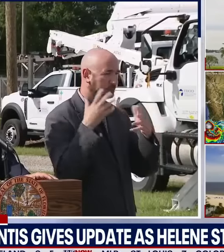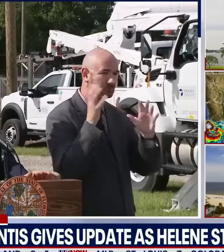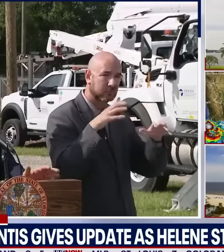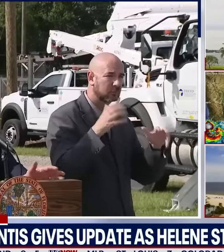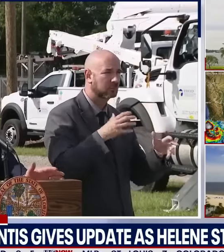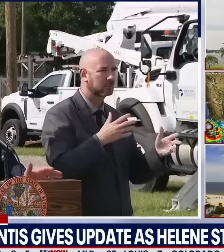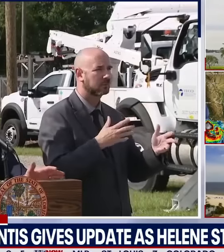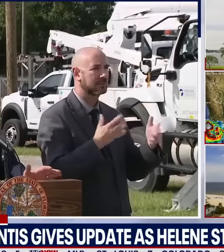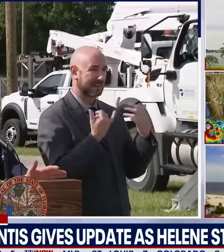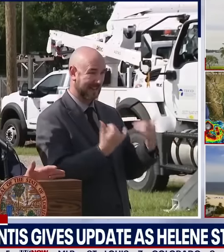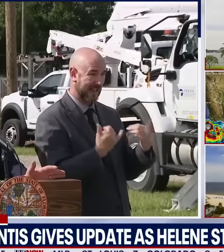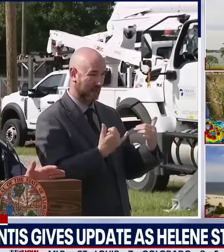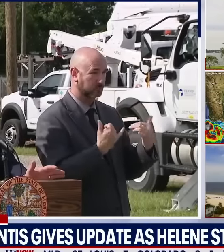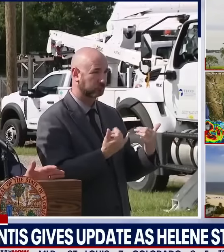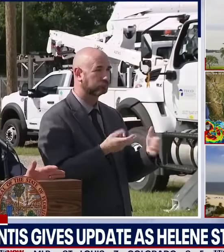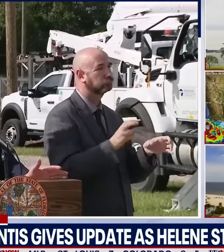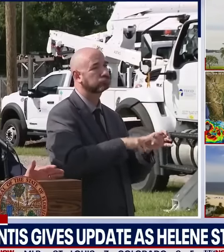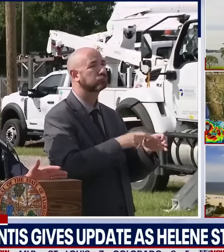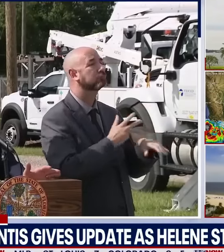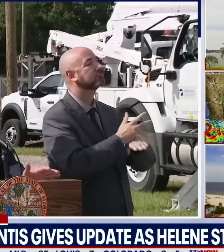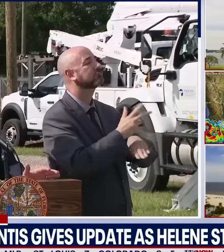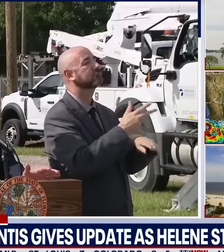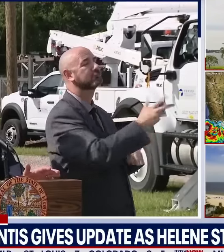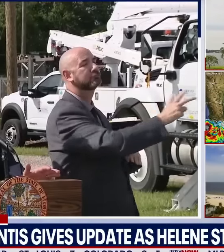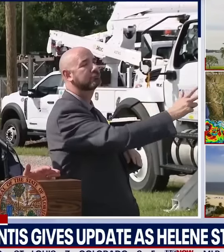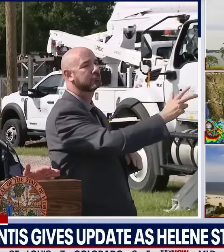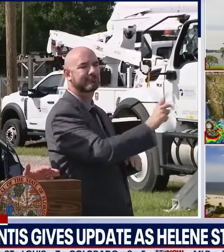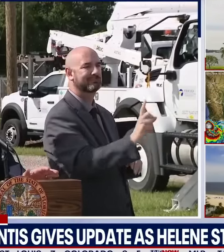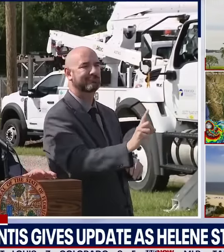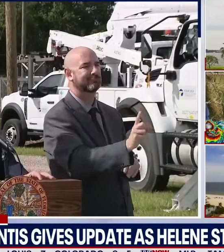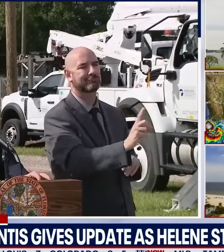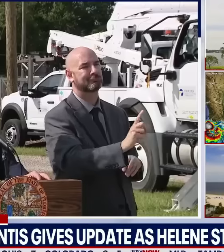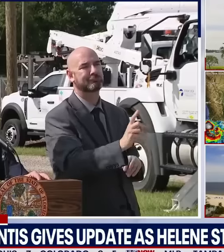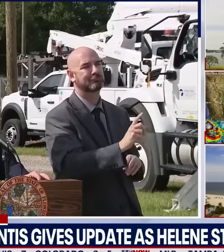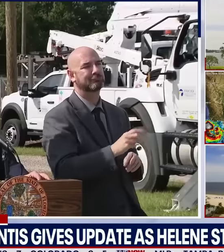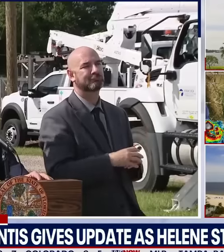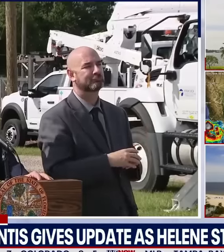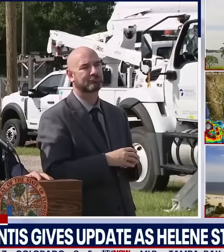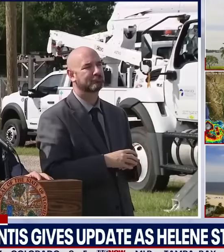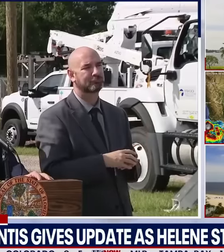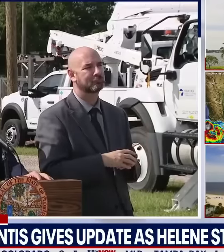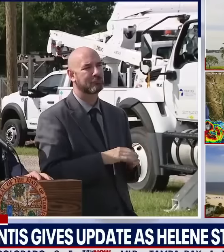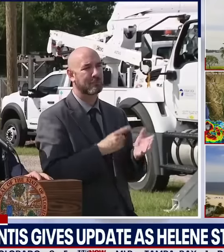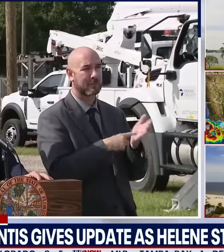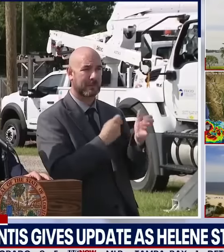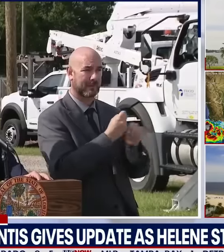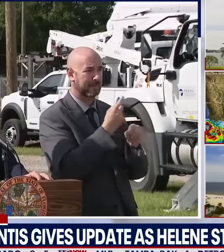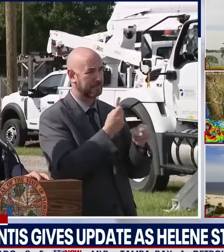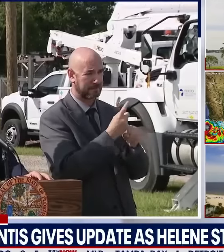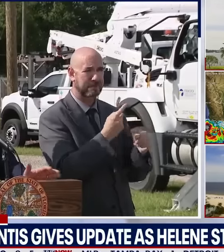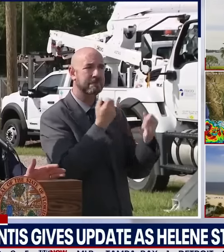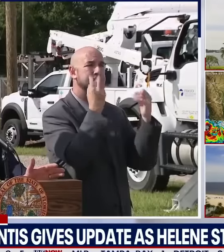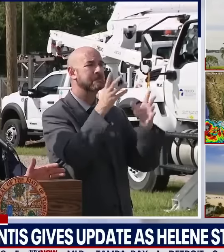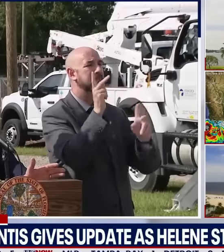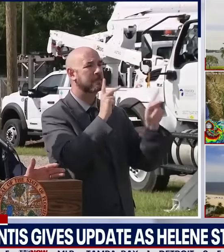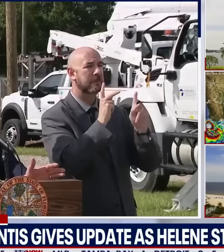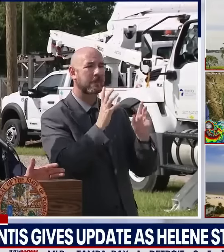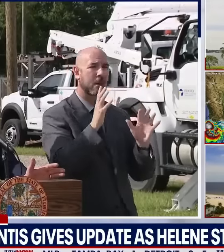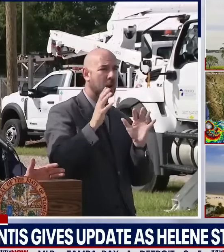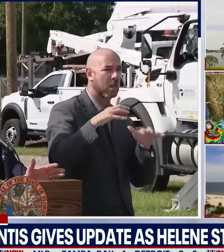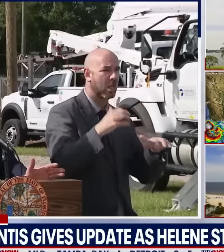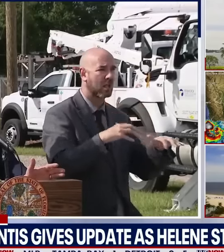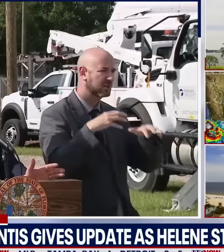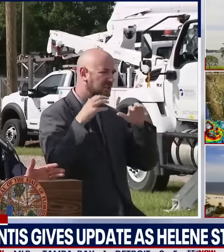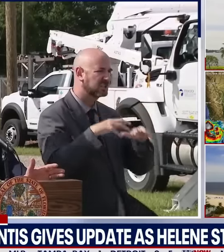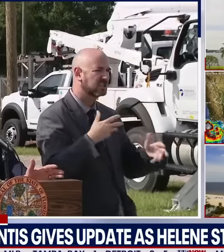We typically will see some fatalities every year for people that are out and about past time